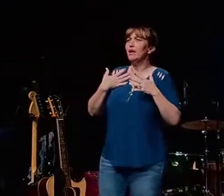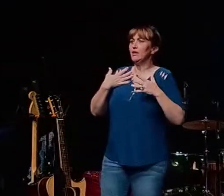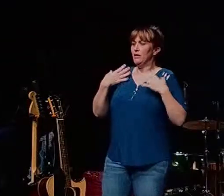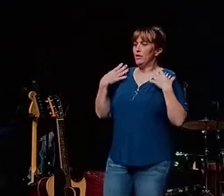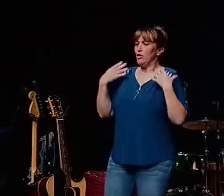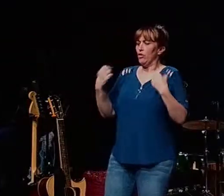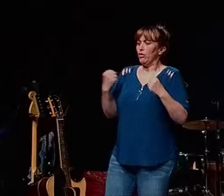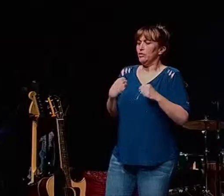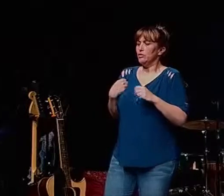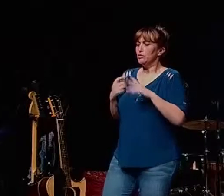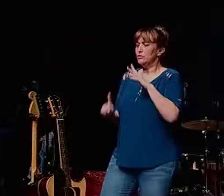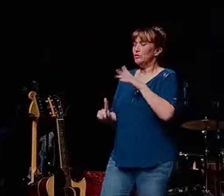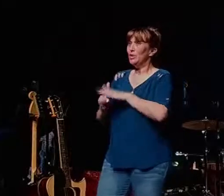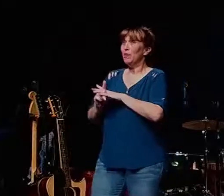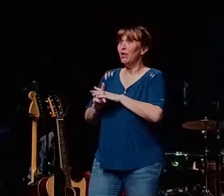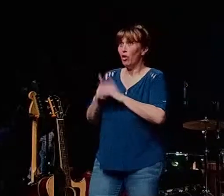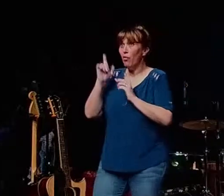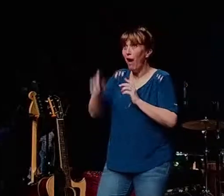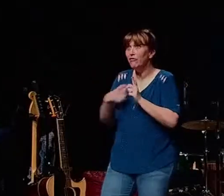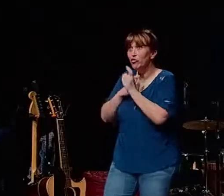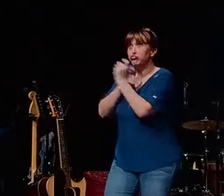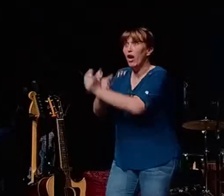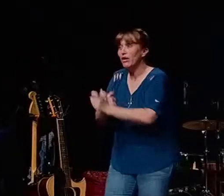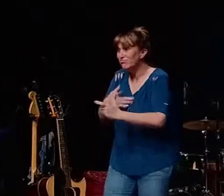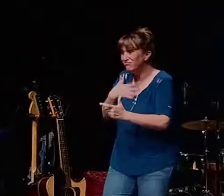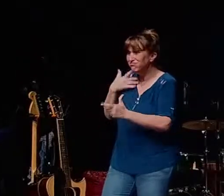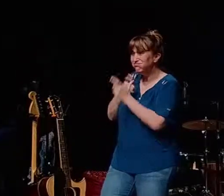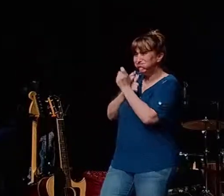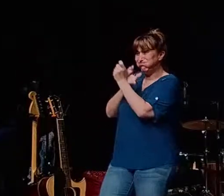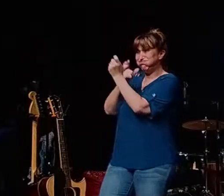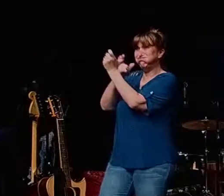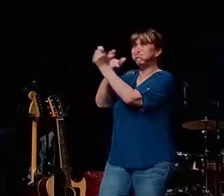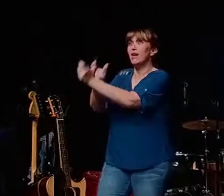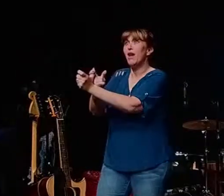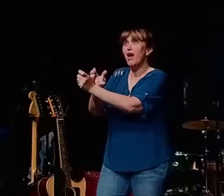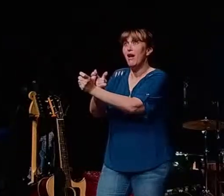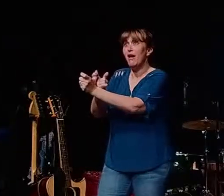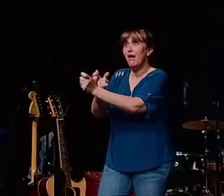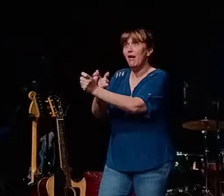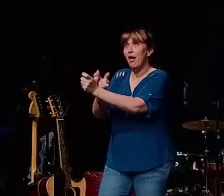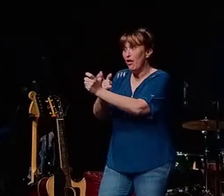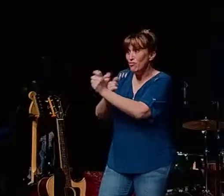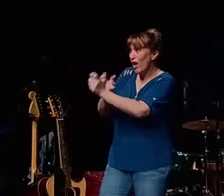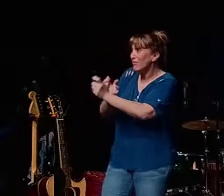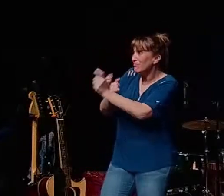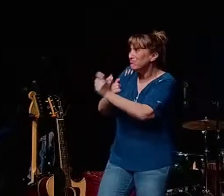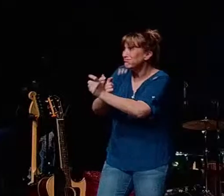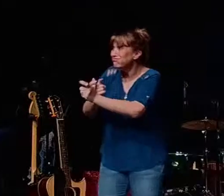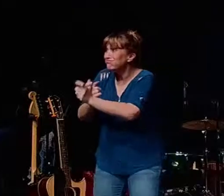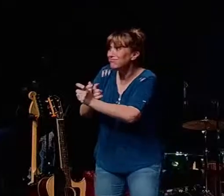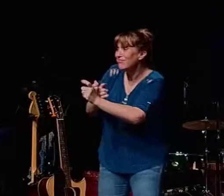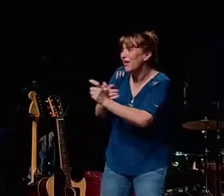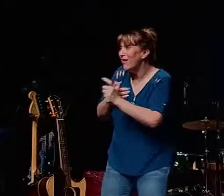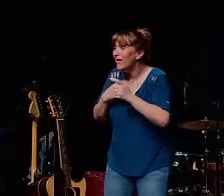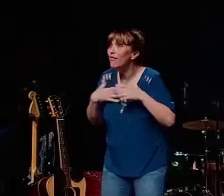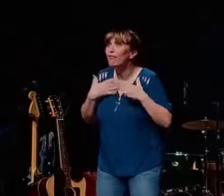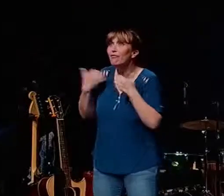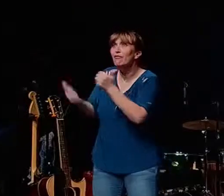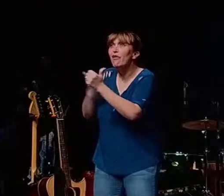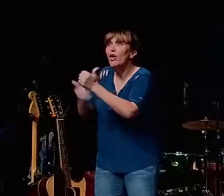show up and then you run to it you have to run and you run alongside right you have to run alongside